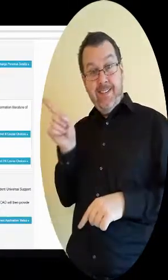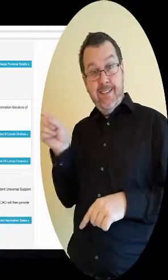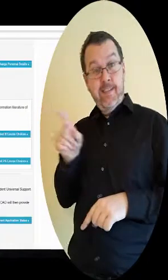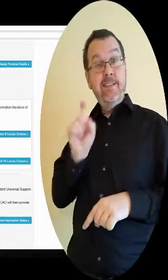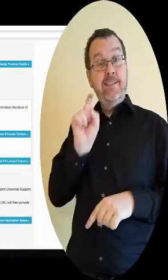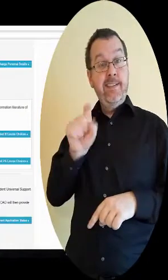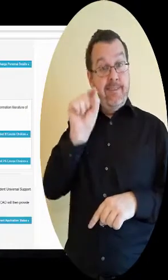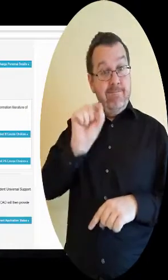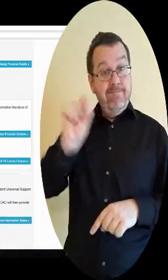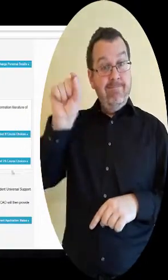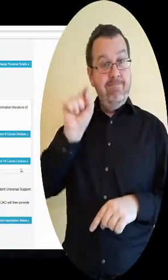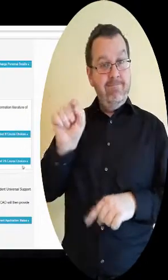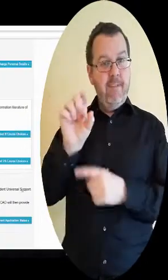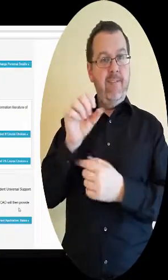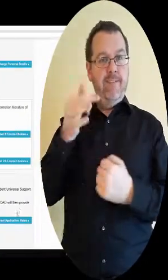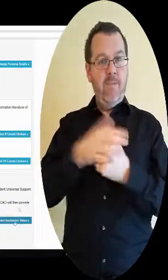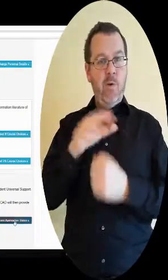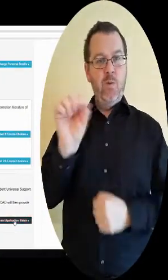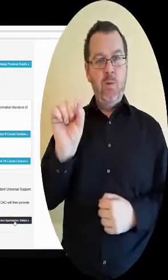SUSIE indicator.